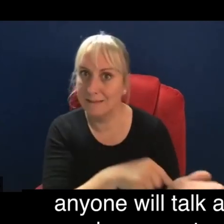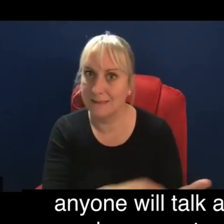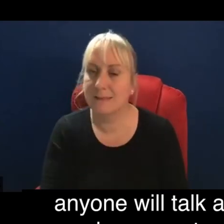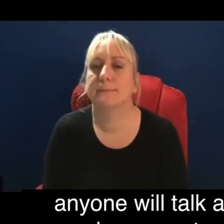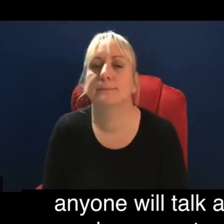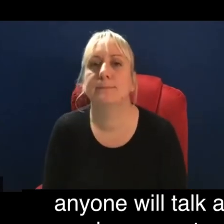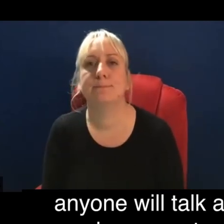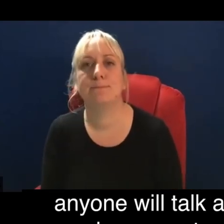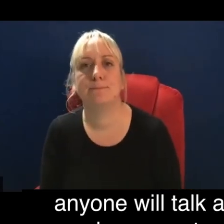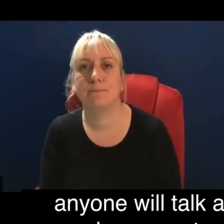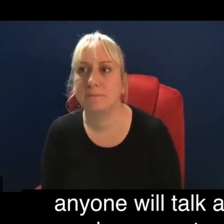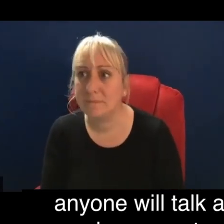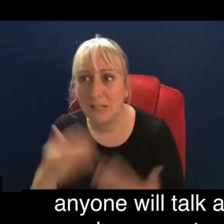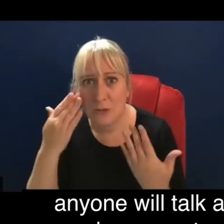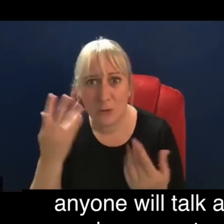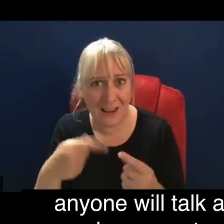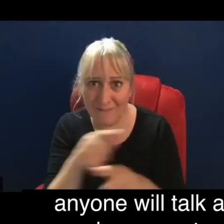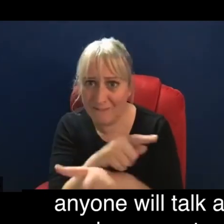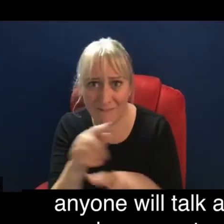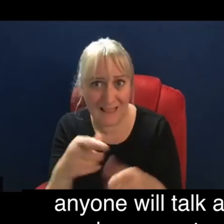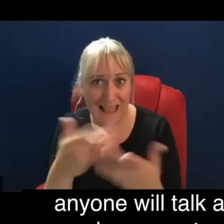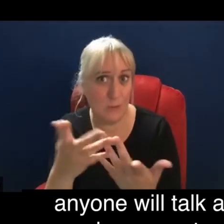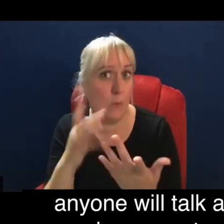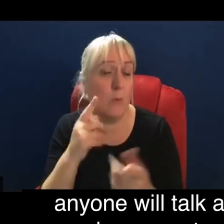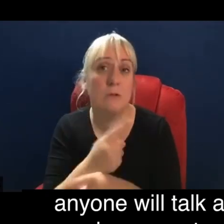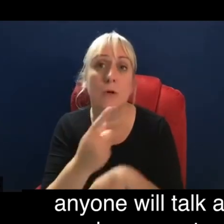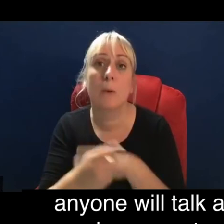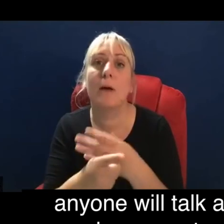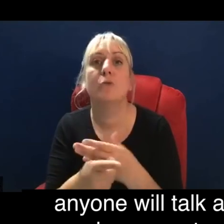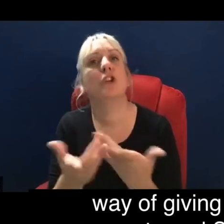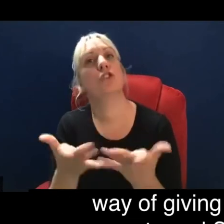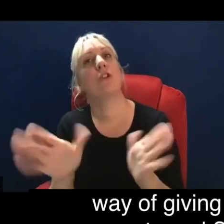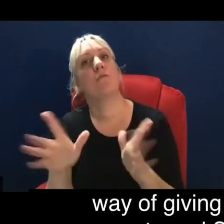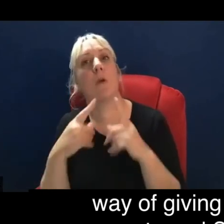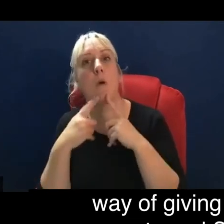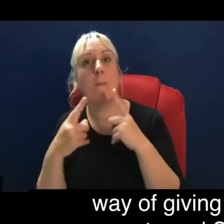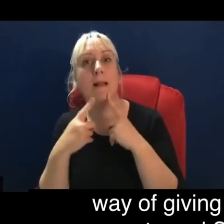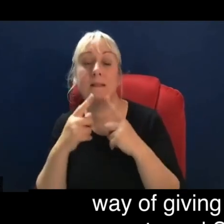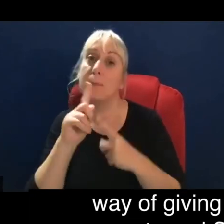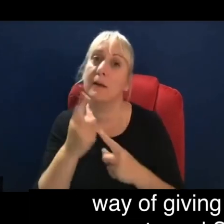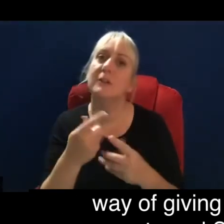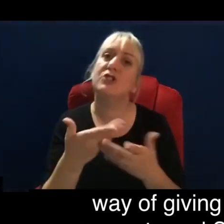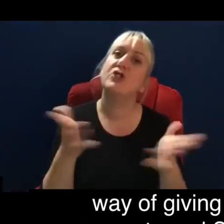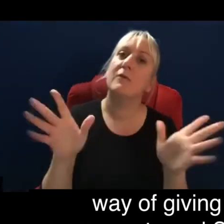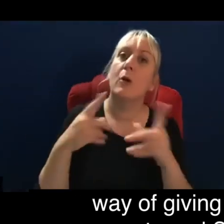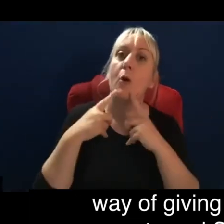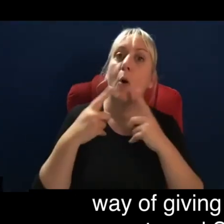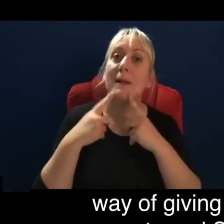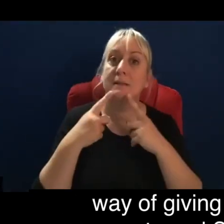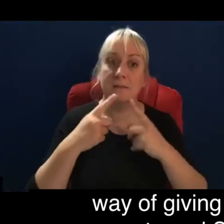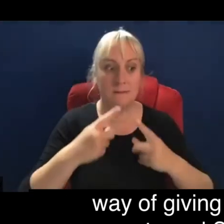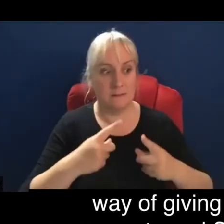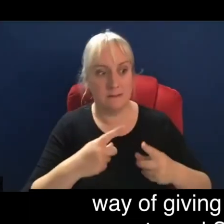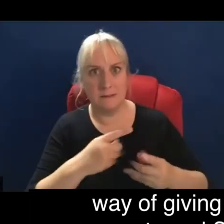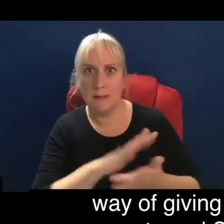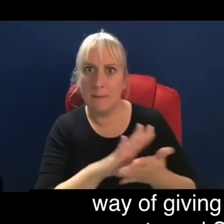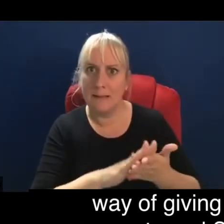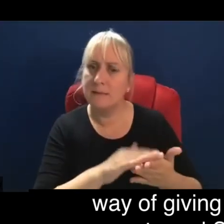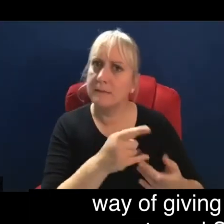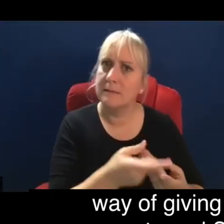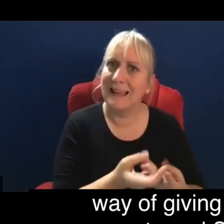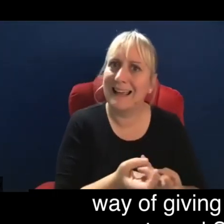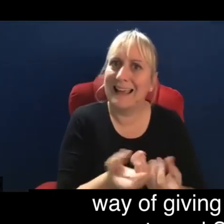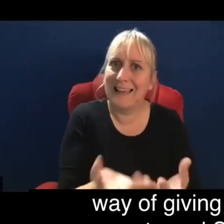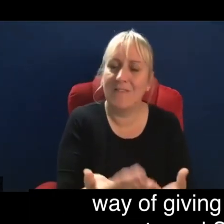I don't know if anyone's going to talk about general comments, but general comments are produced by the United Nations as a way of giving more information